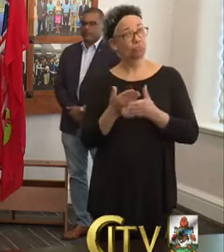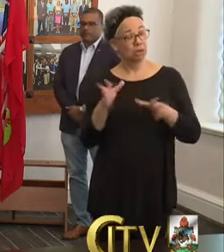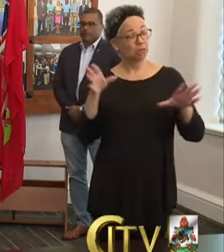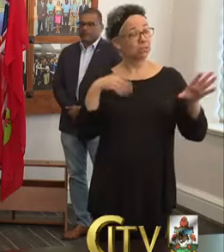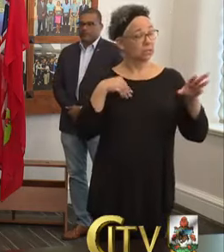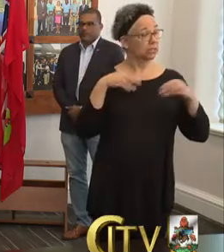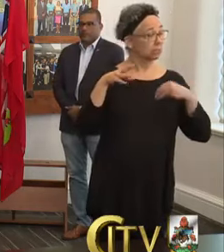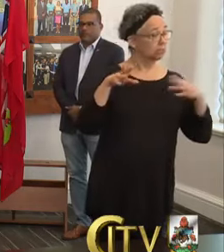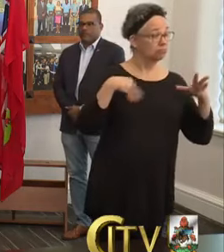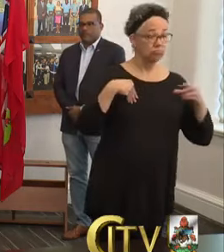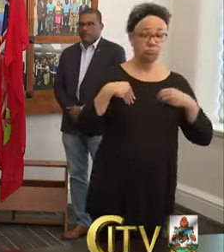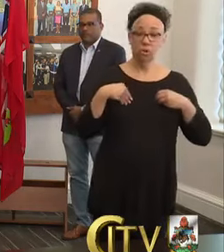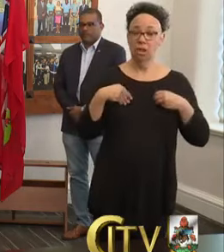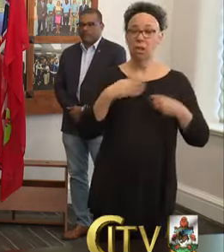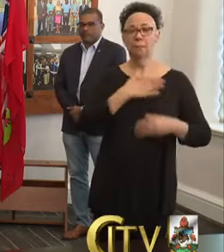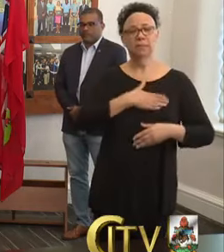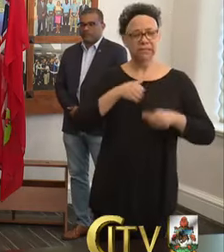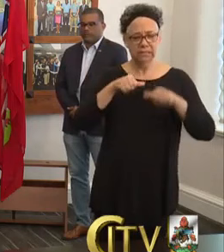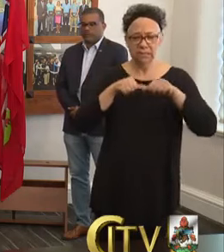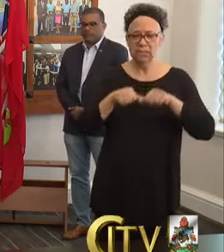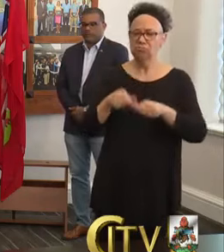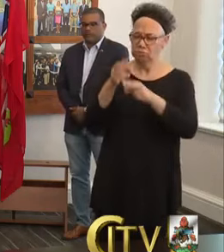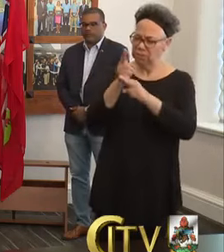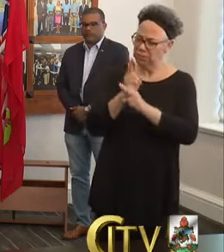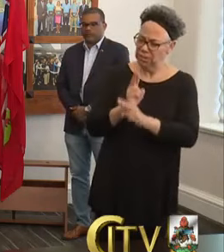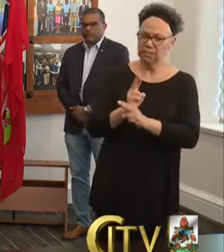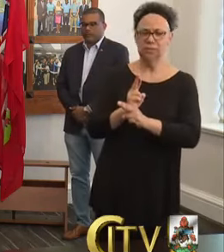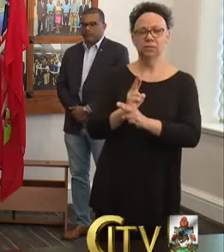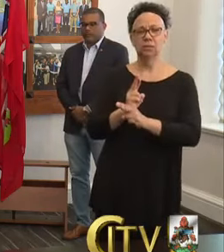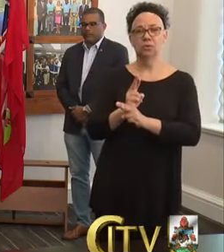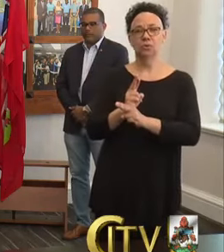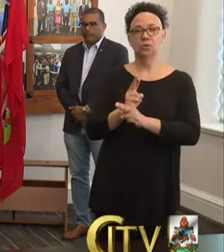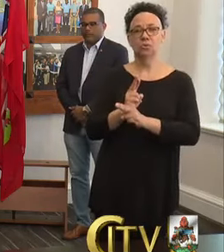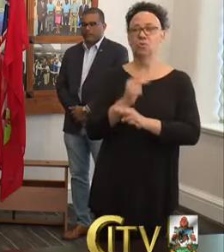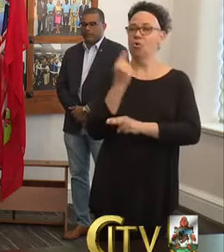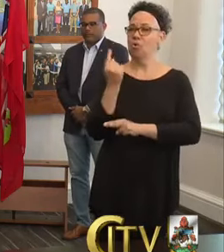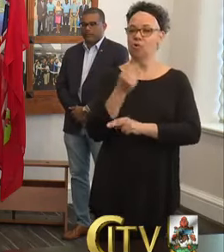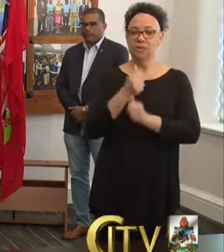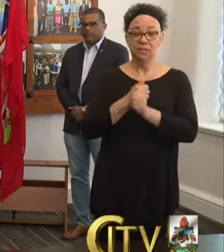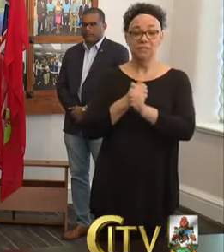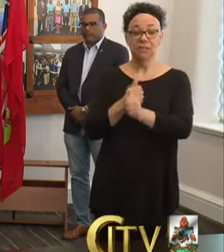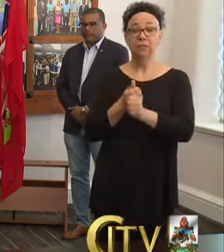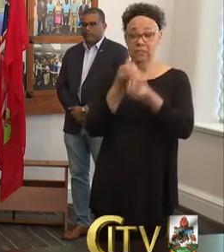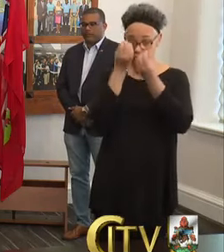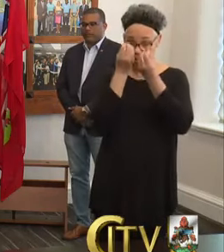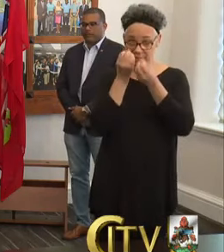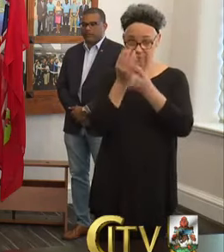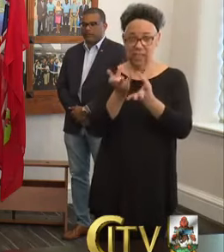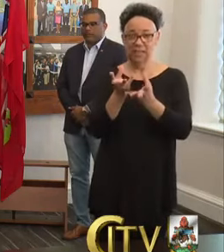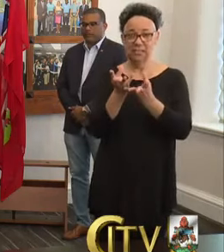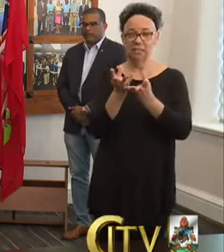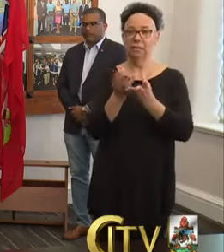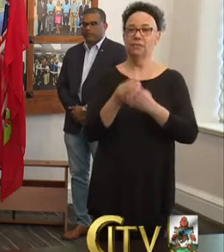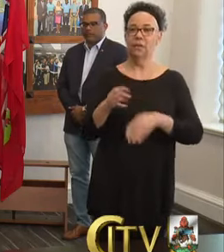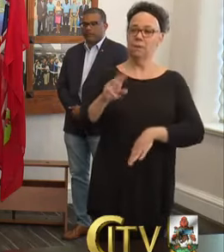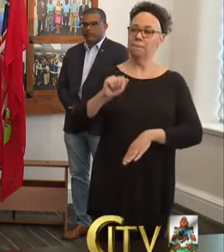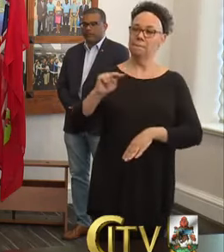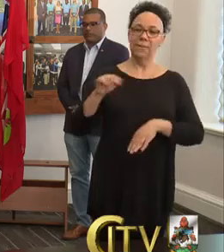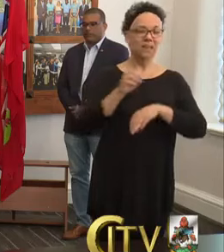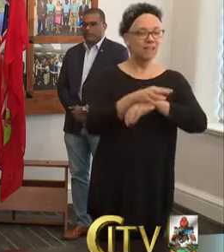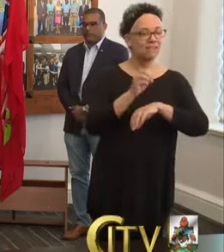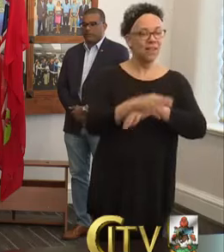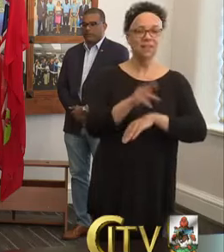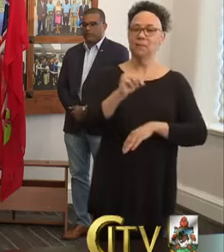continue to respect the curfew and, of course, always to follow the advice of the Ministry of Health on